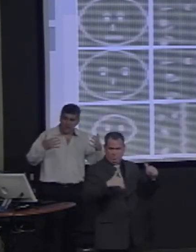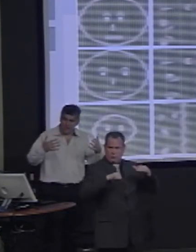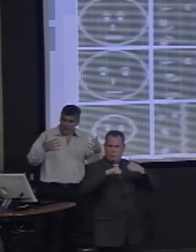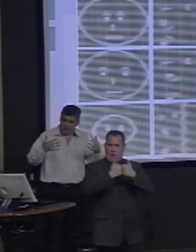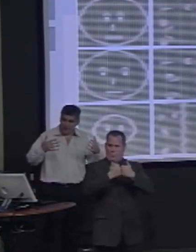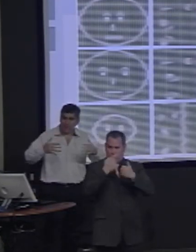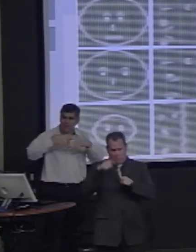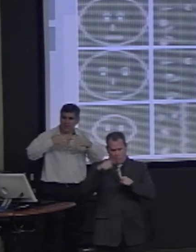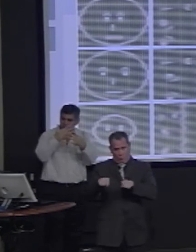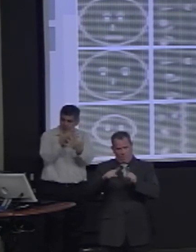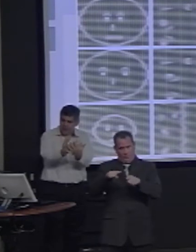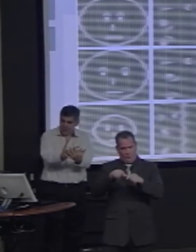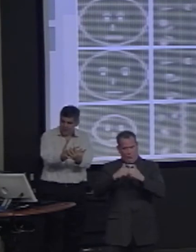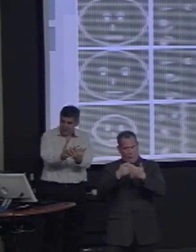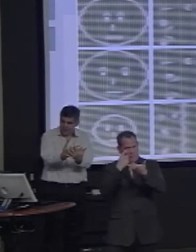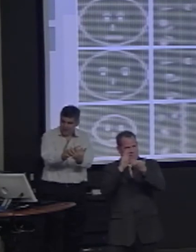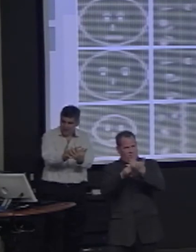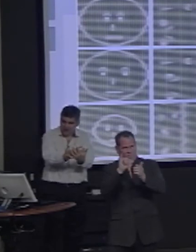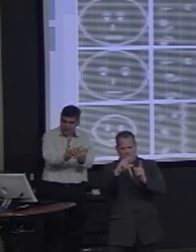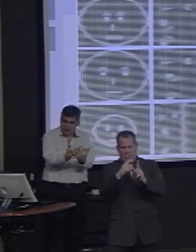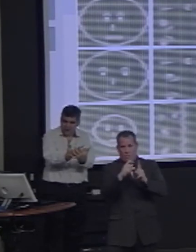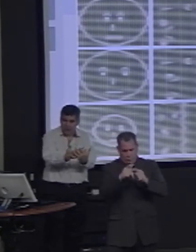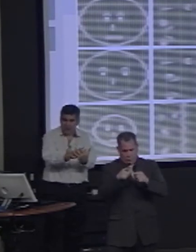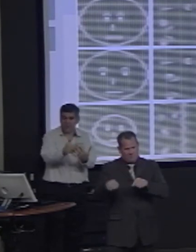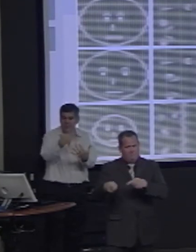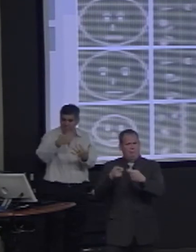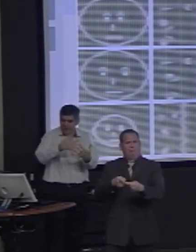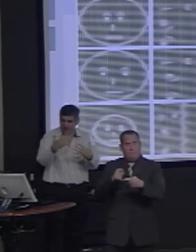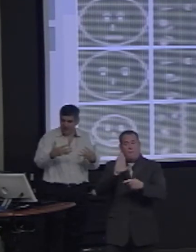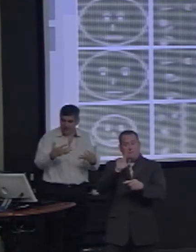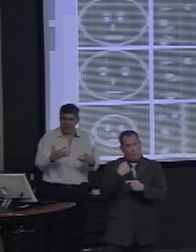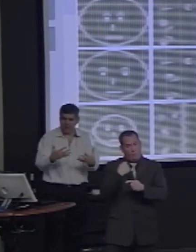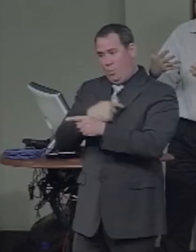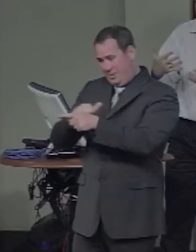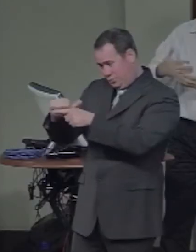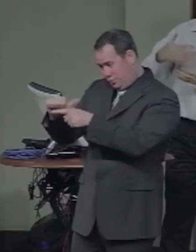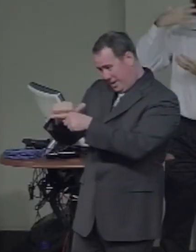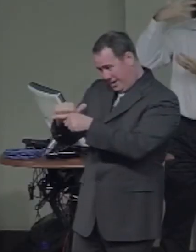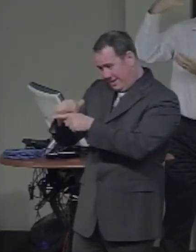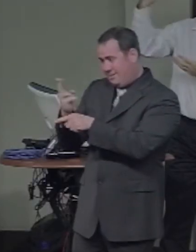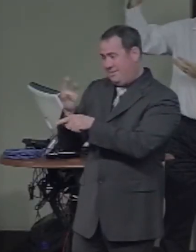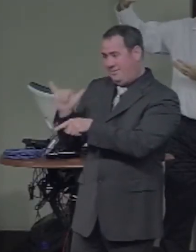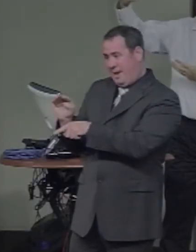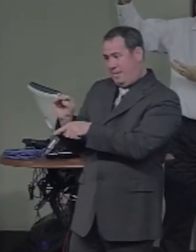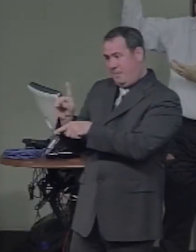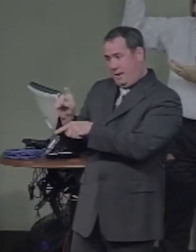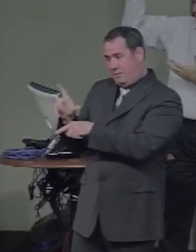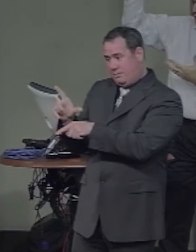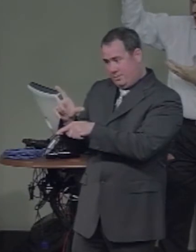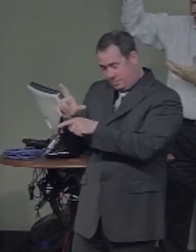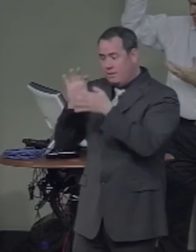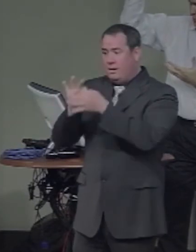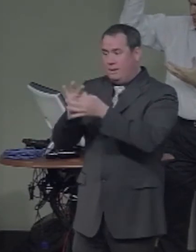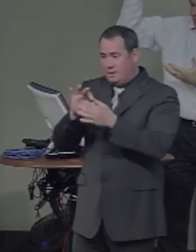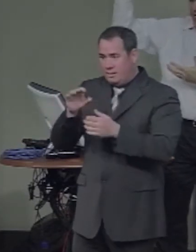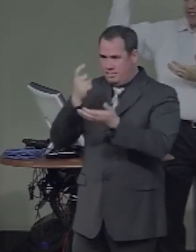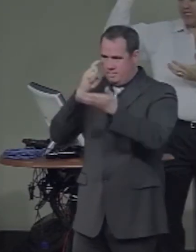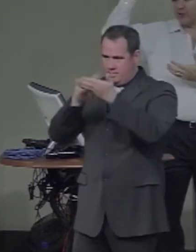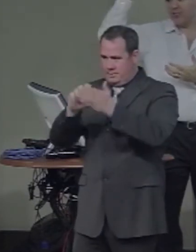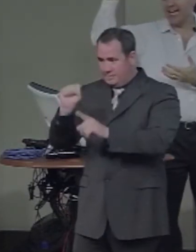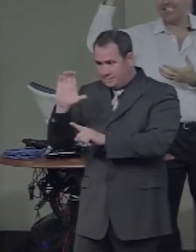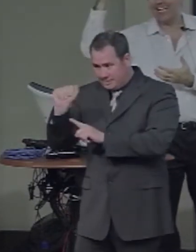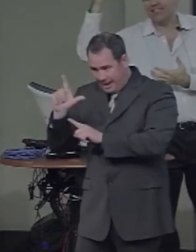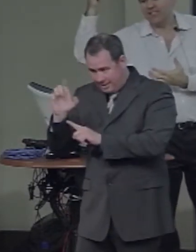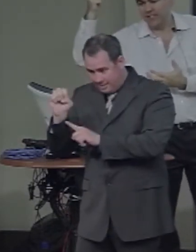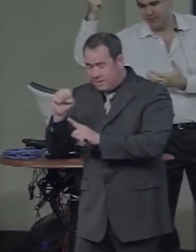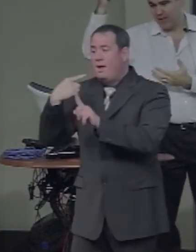The way the model is trained is we present it with one of these visual inputs scaled in a certain way. And the model has to activate a unit corresponding